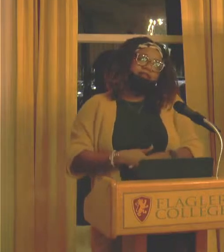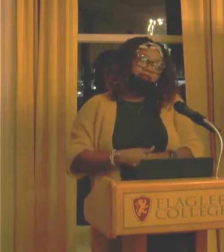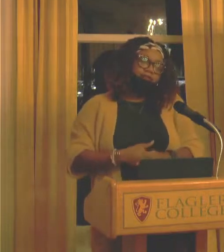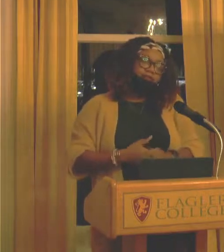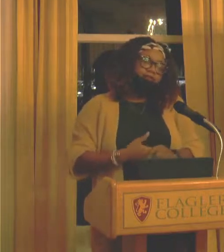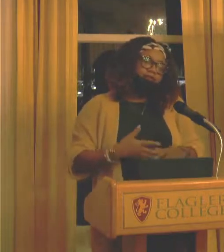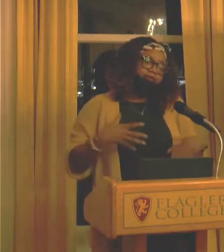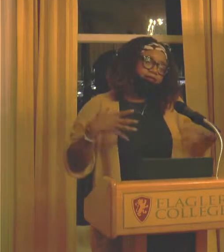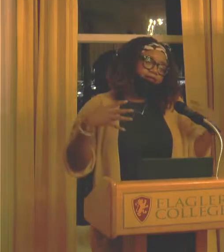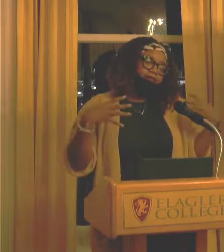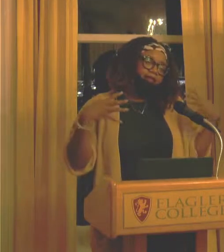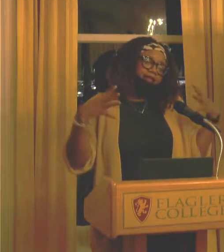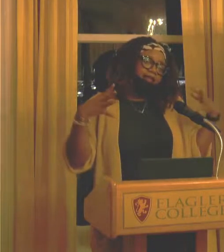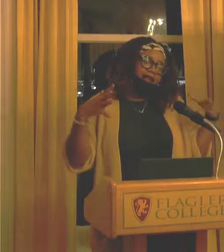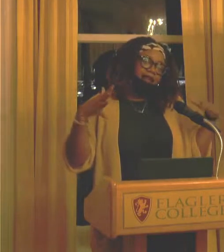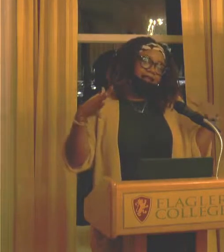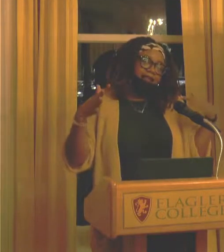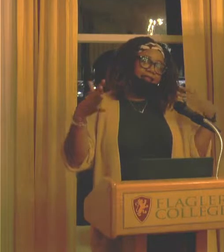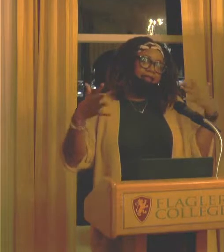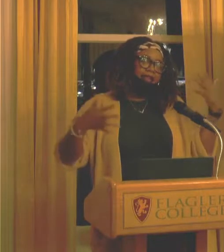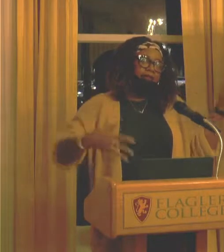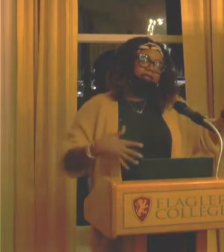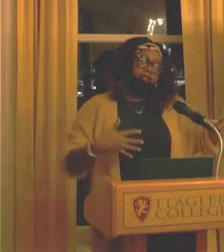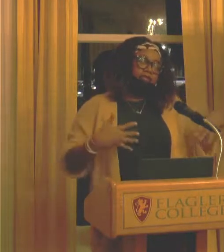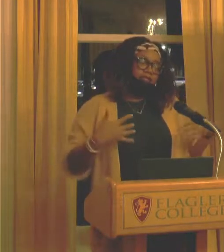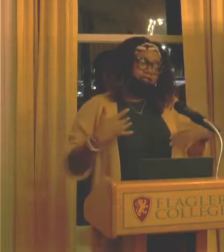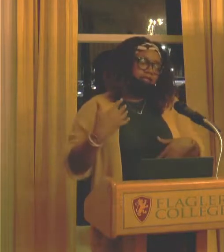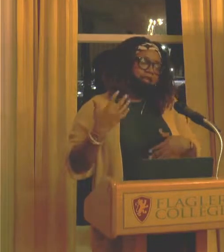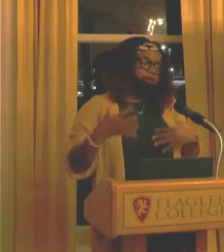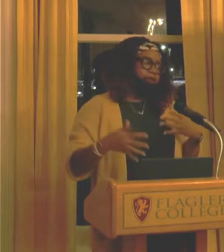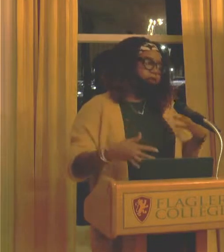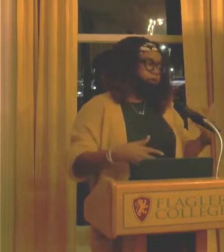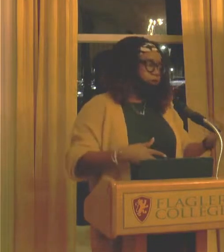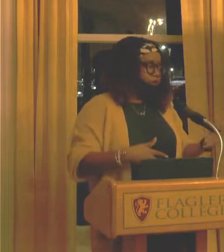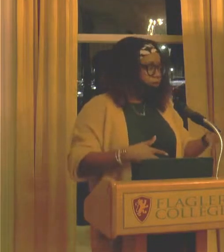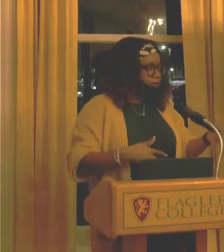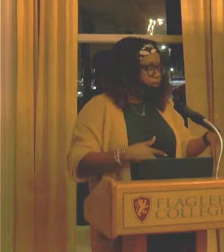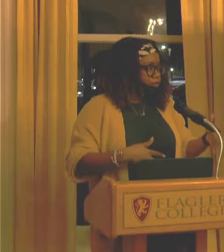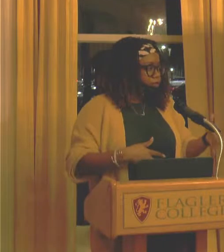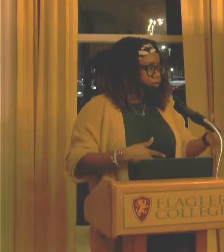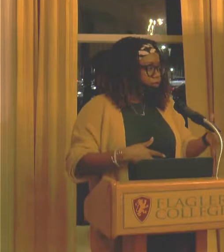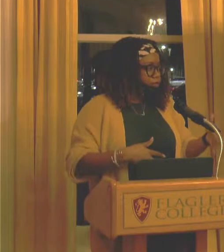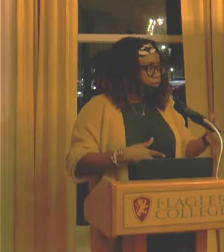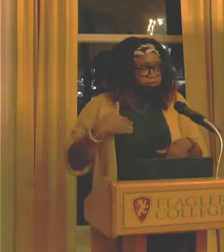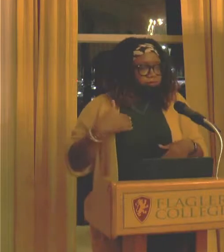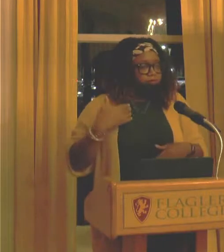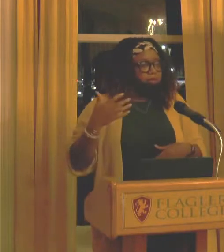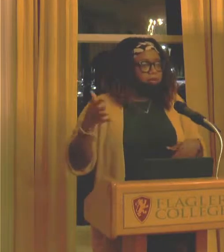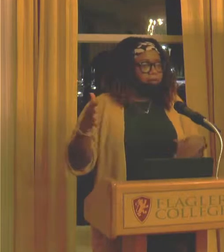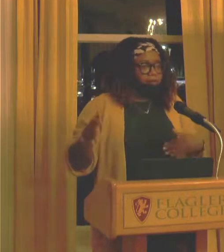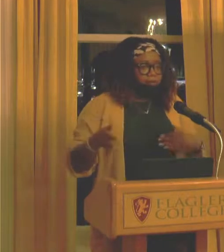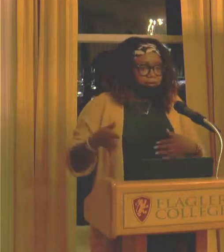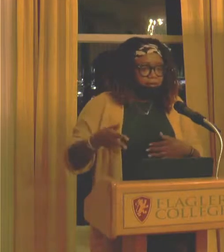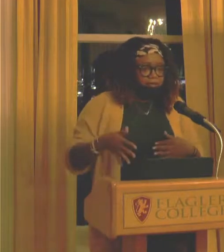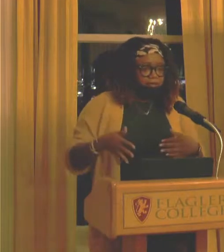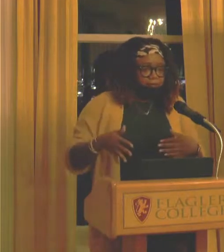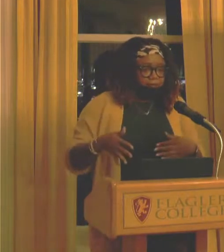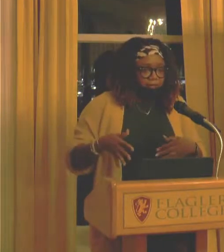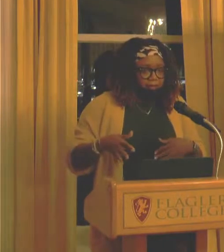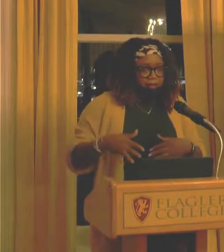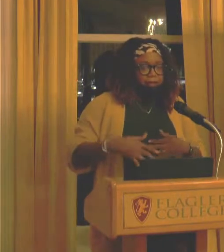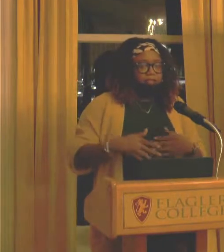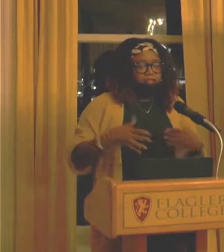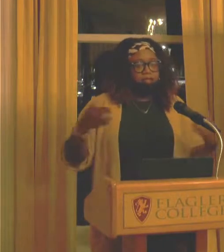believer that language and how we use words sort of drives perception.